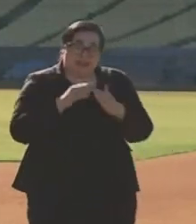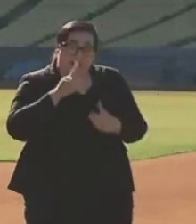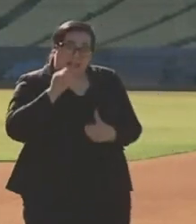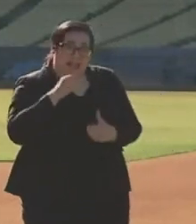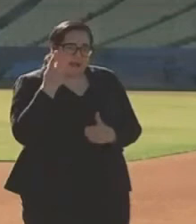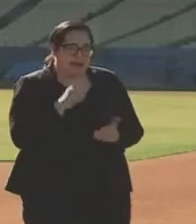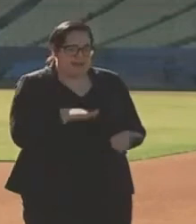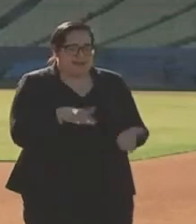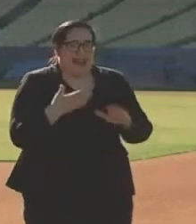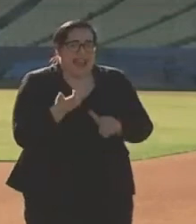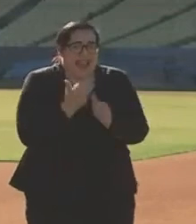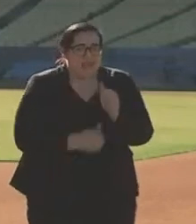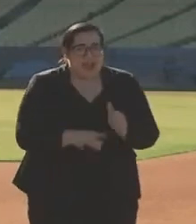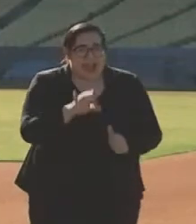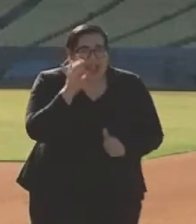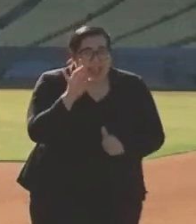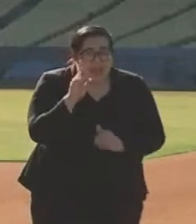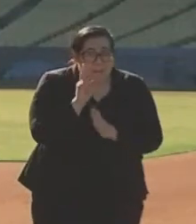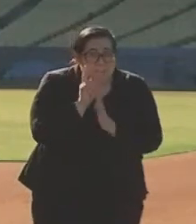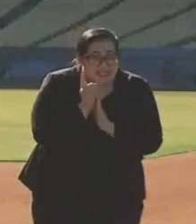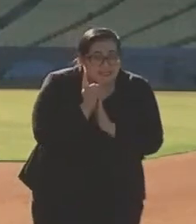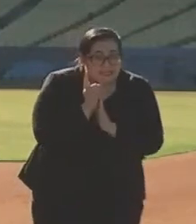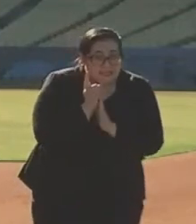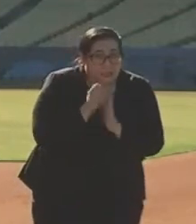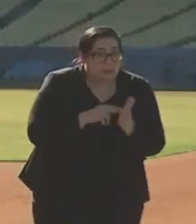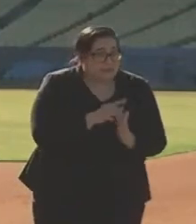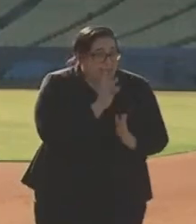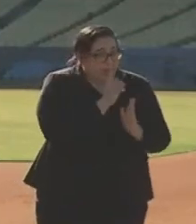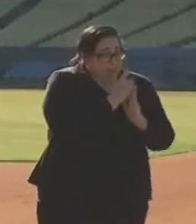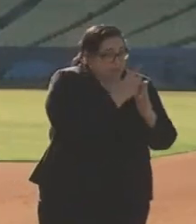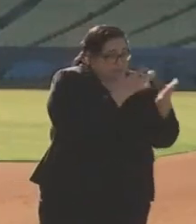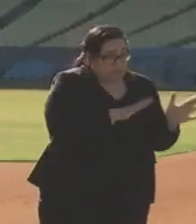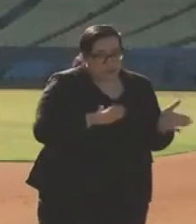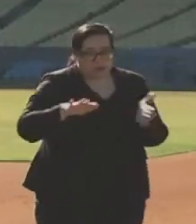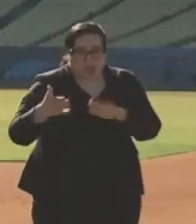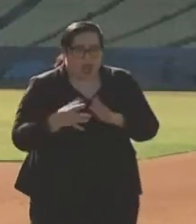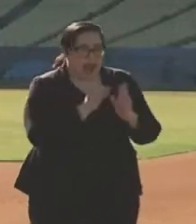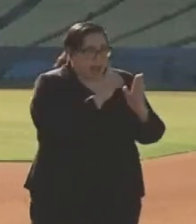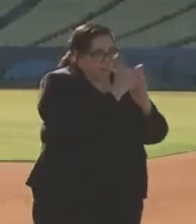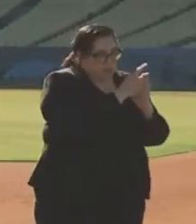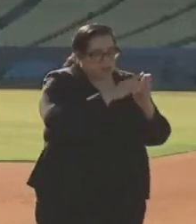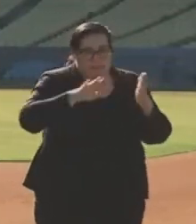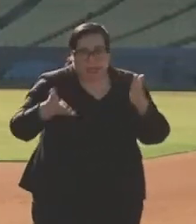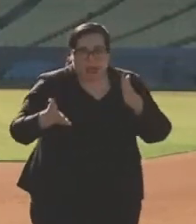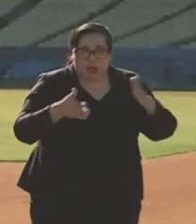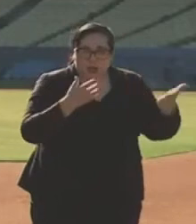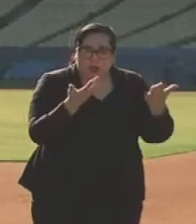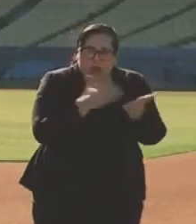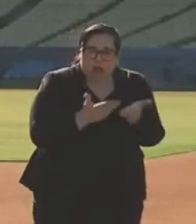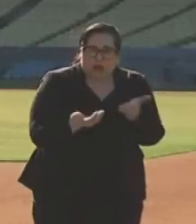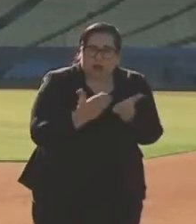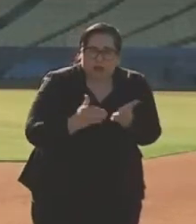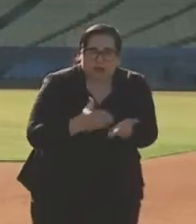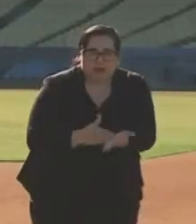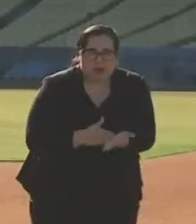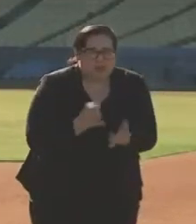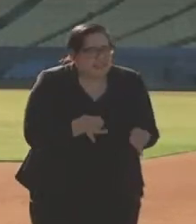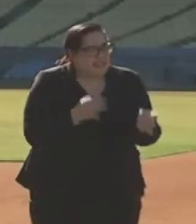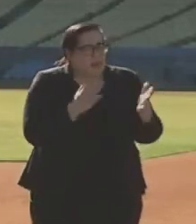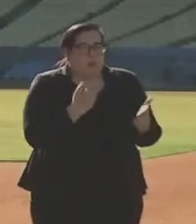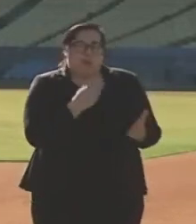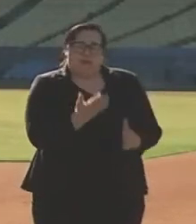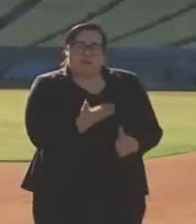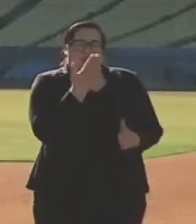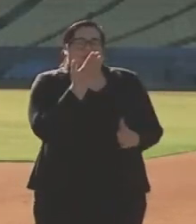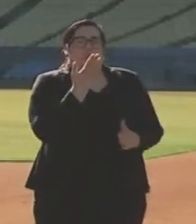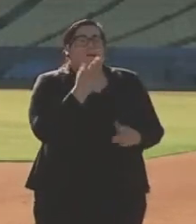eight minutes. Every eight minutes. As terrible as those facts are, we have to celebrate good news when we see it, and that is